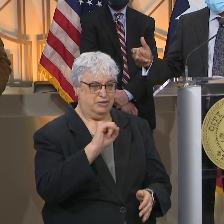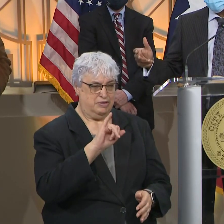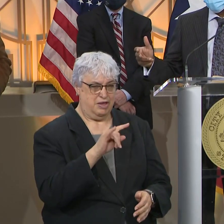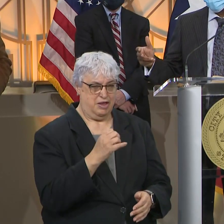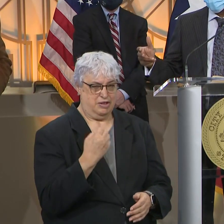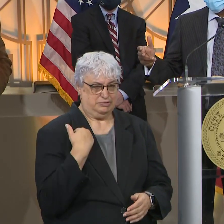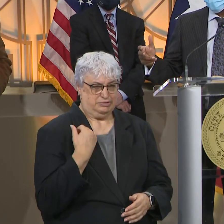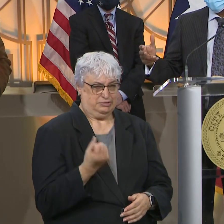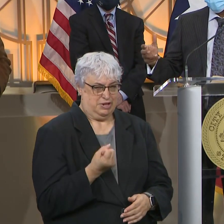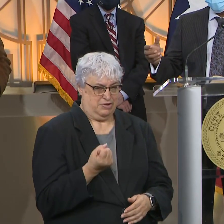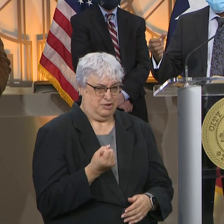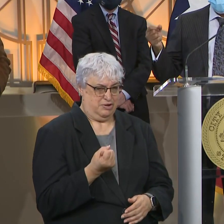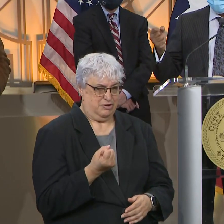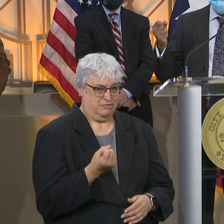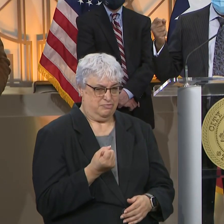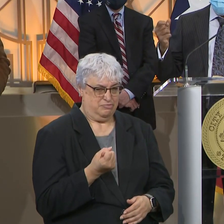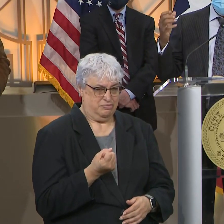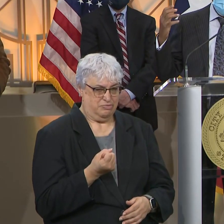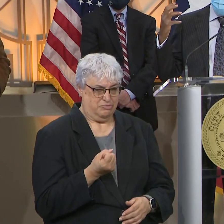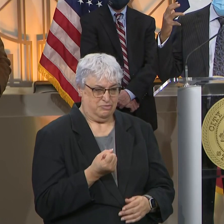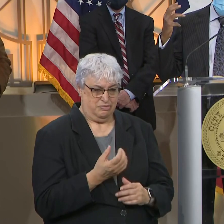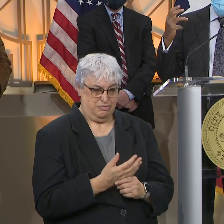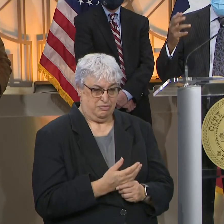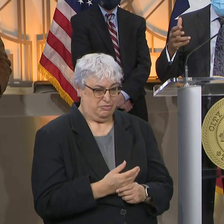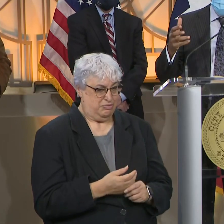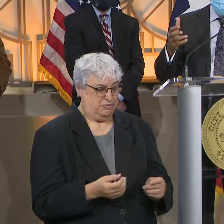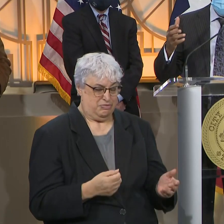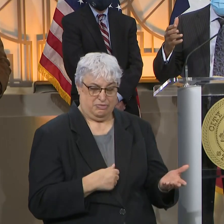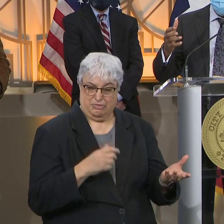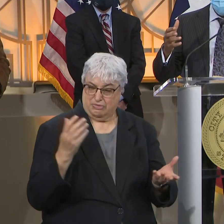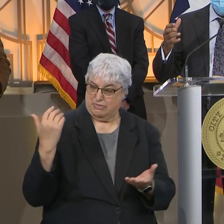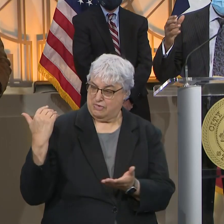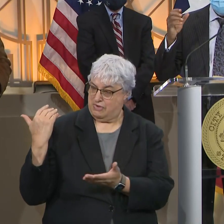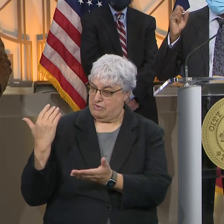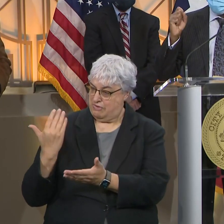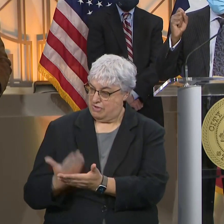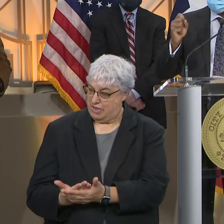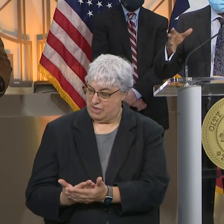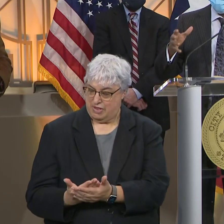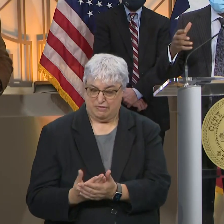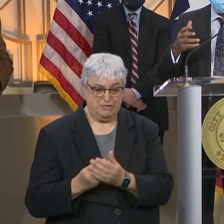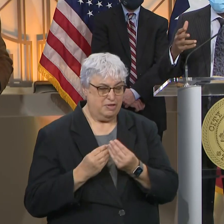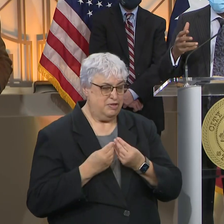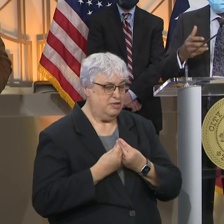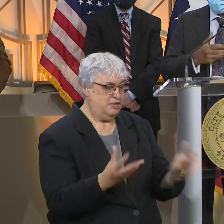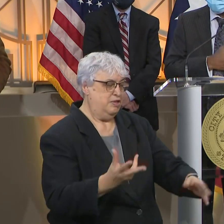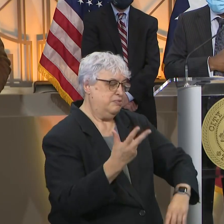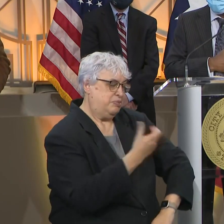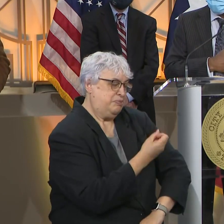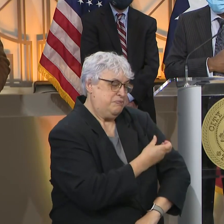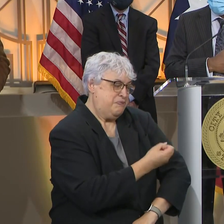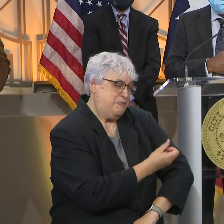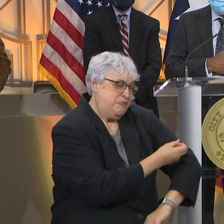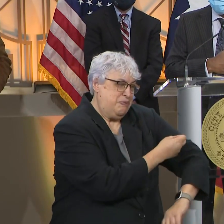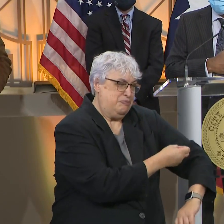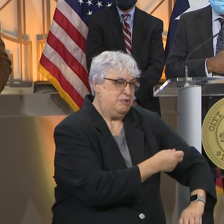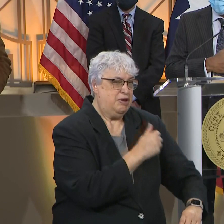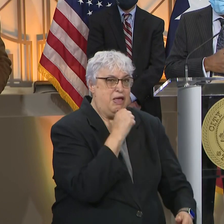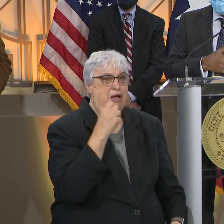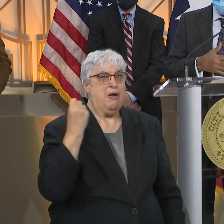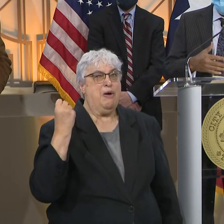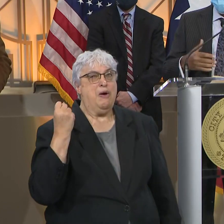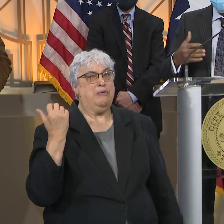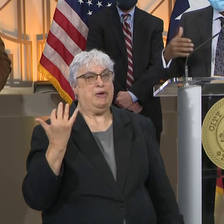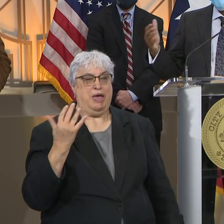on Saturday. Because we're not, I mean, as soon as we get it, the goal is to put it, put those shots in people's arms.